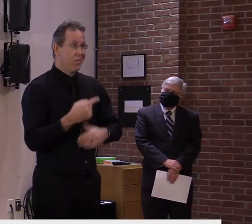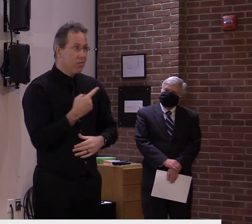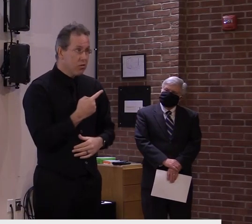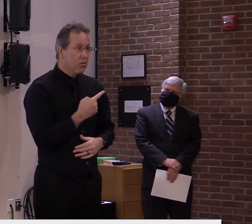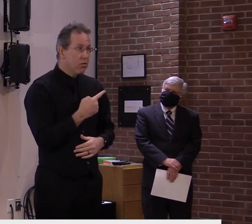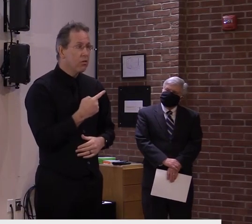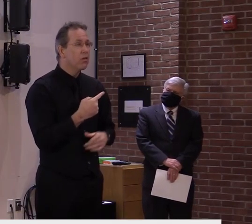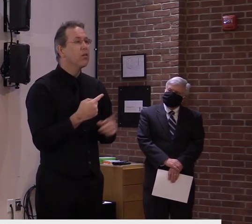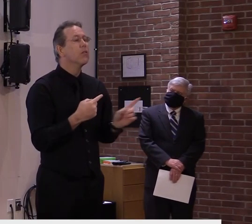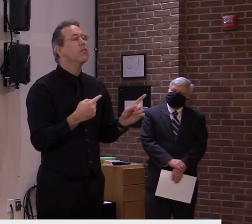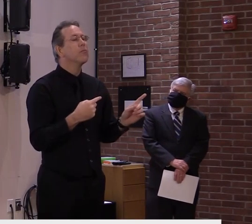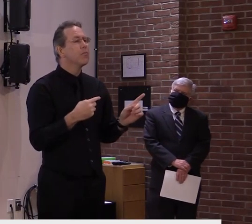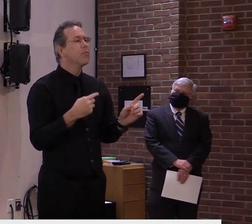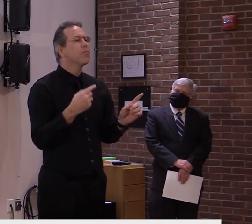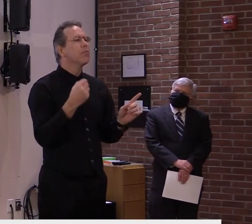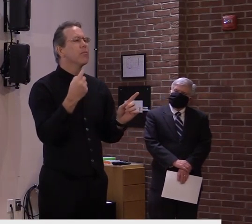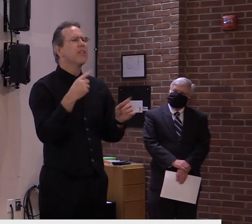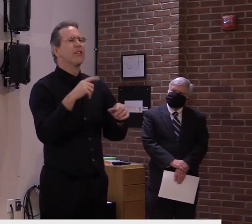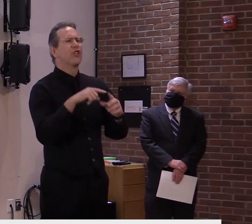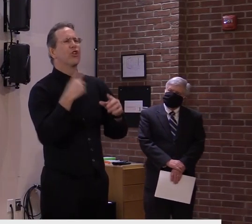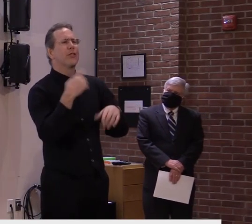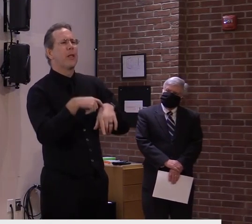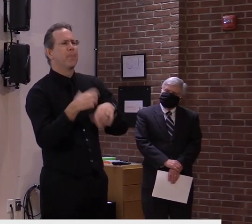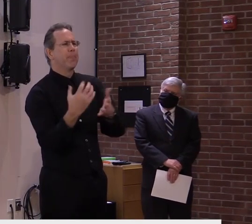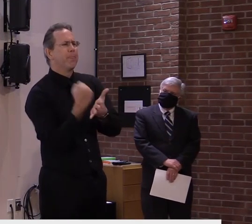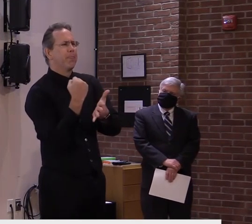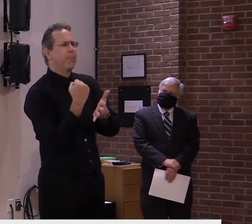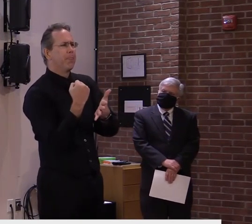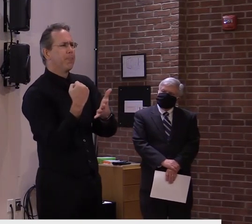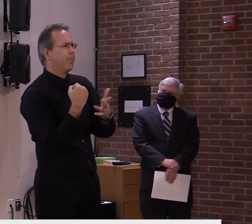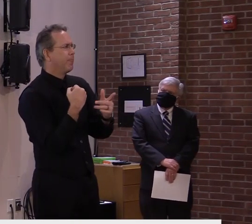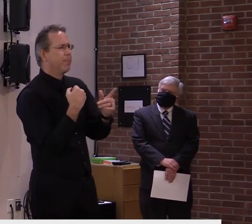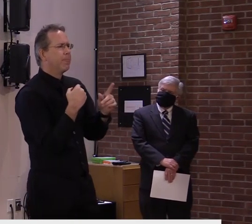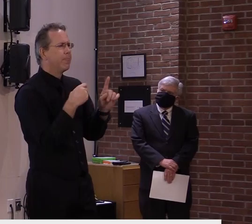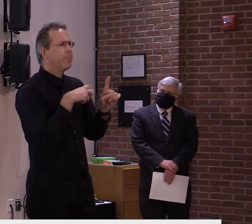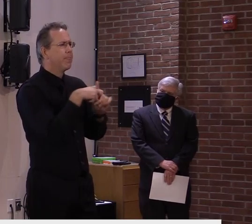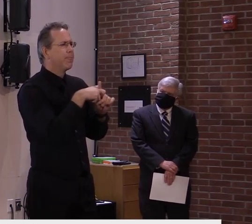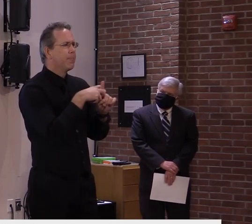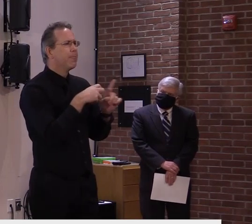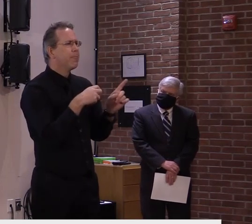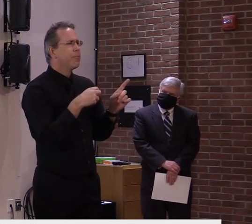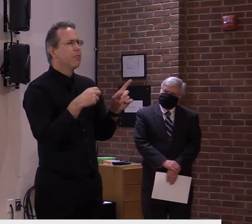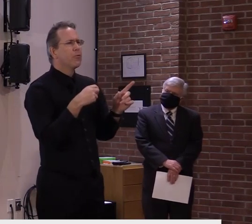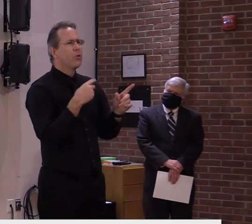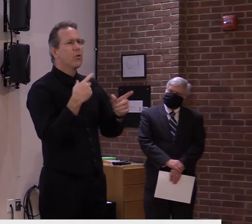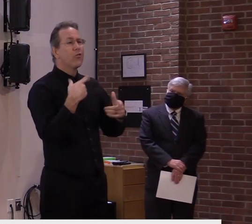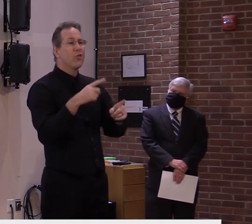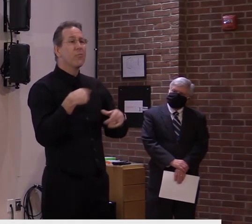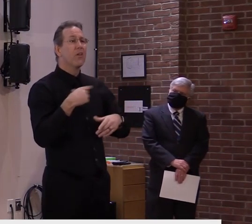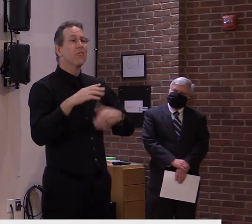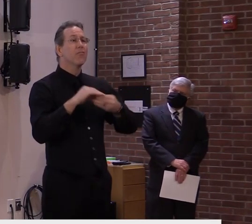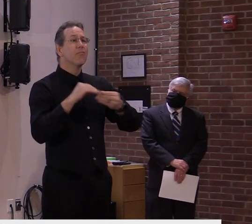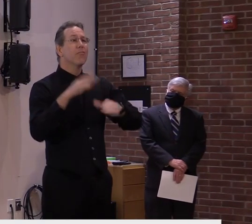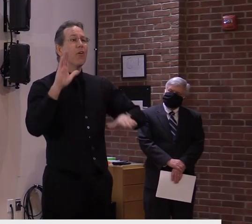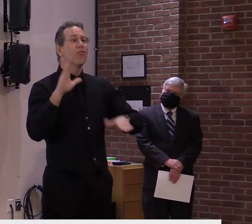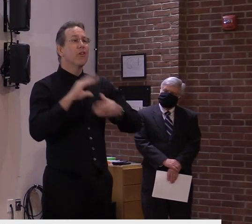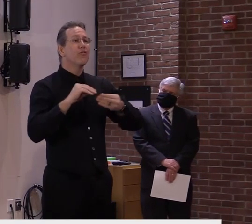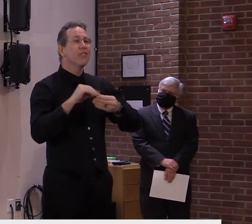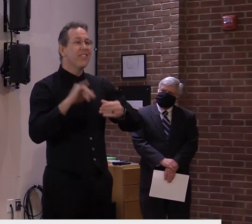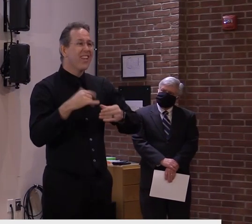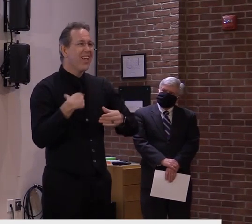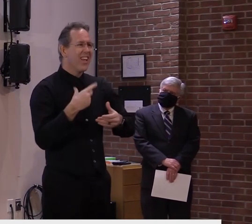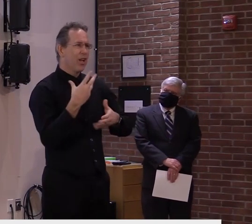restructure government. So this is done frequently. We did it with the Liquor Lottery Board before. We did it